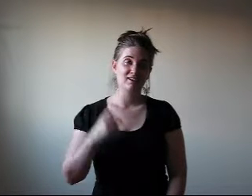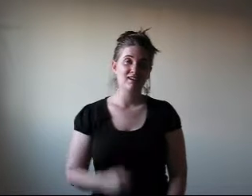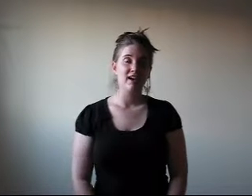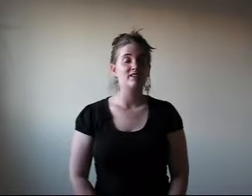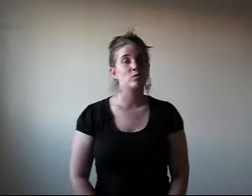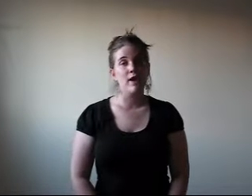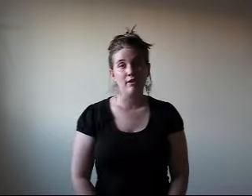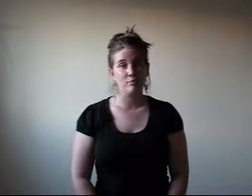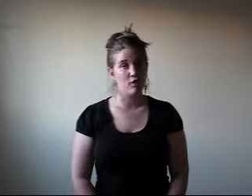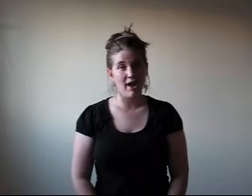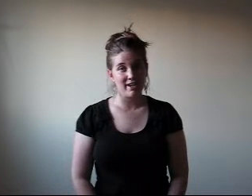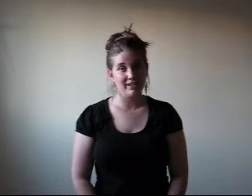I swear I'm trying.